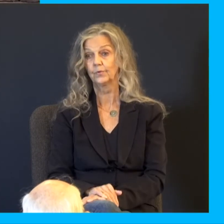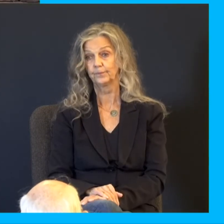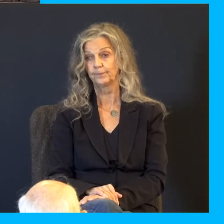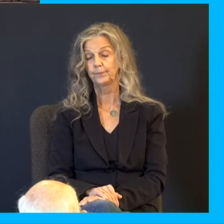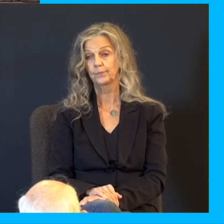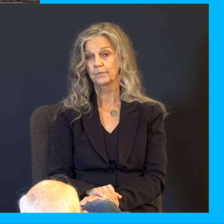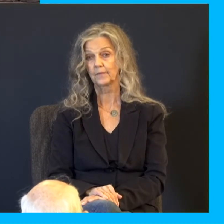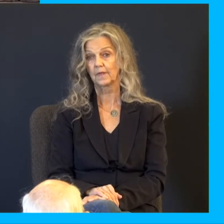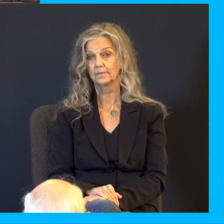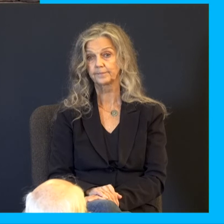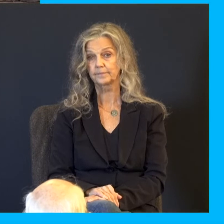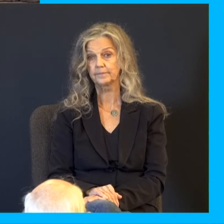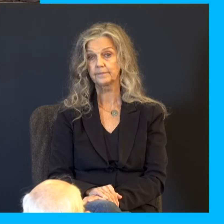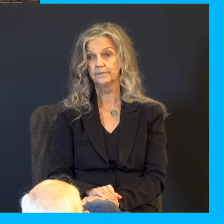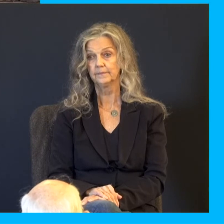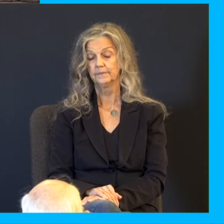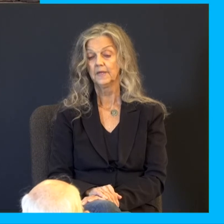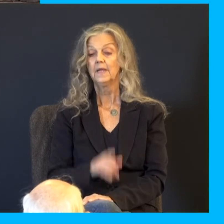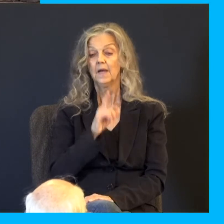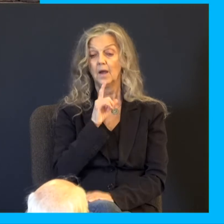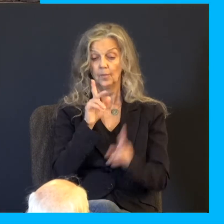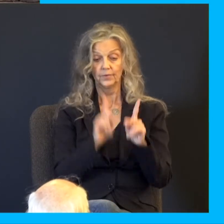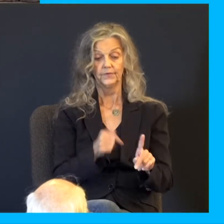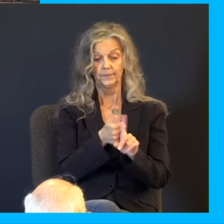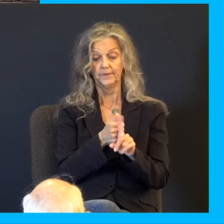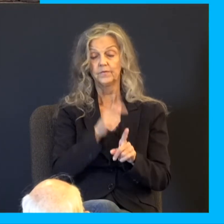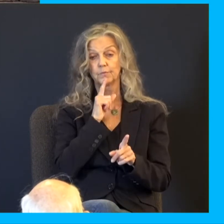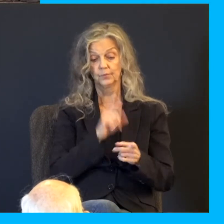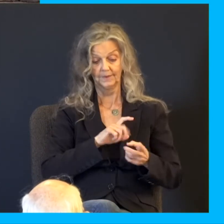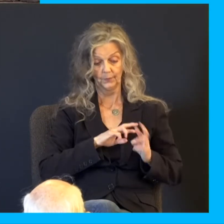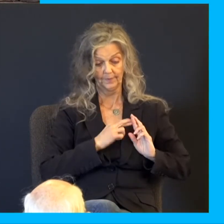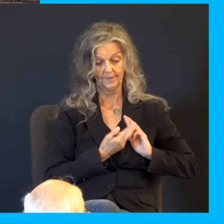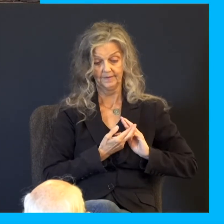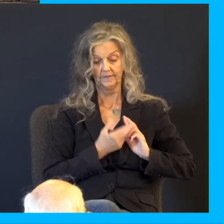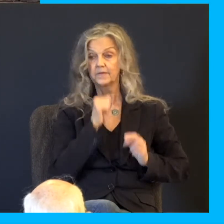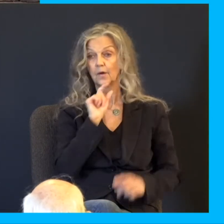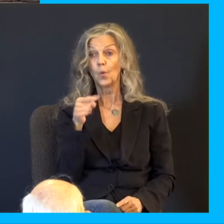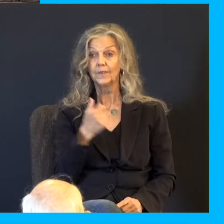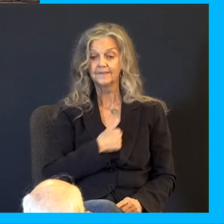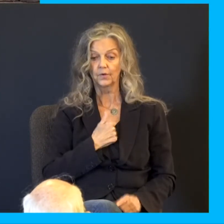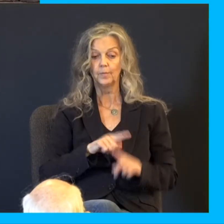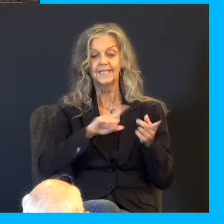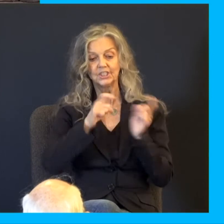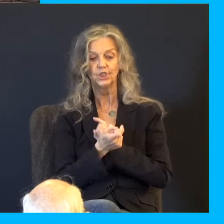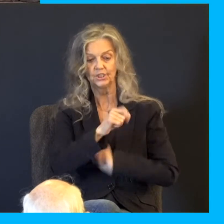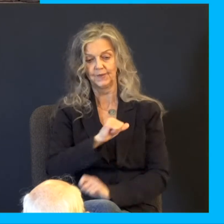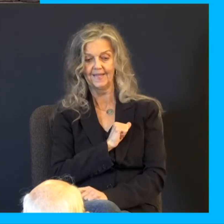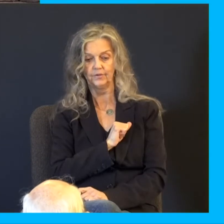place. A really repentant person isn't just sorry, they're changed. And so it's obvious when it